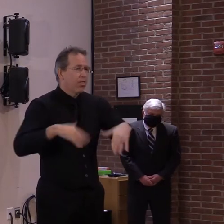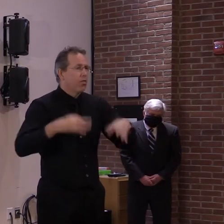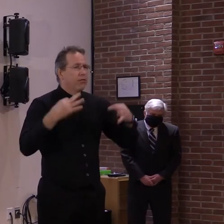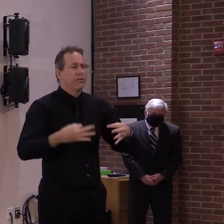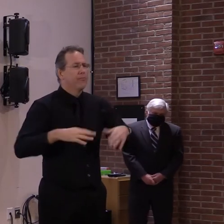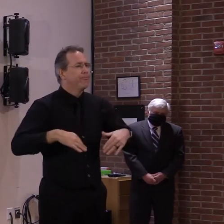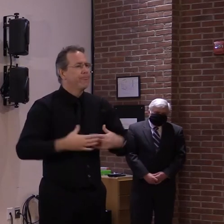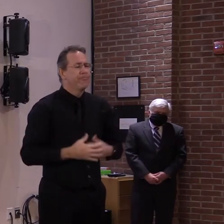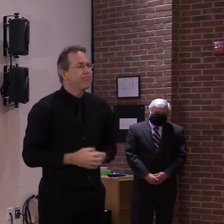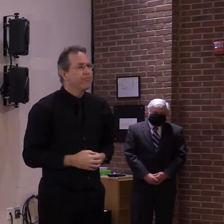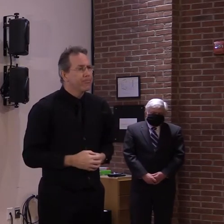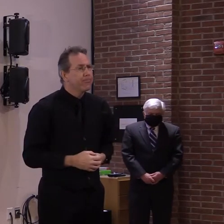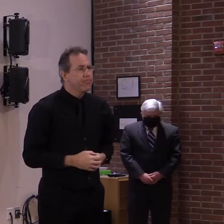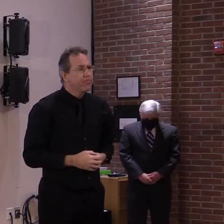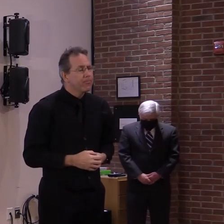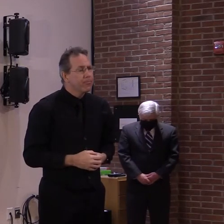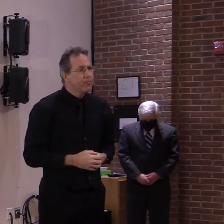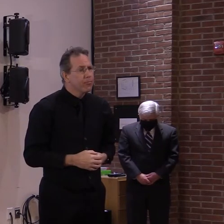of sports.